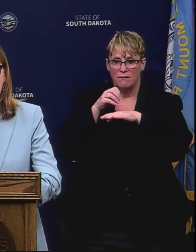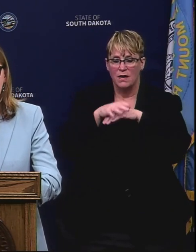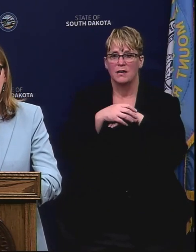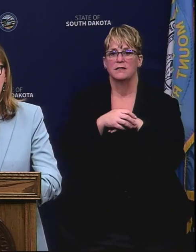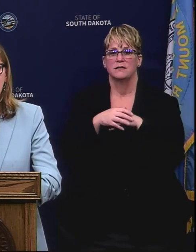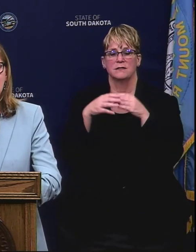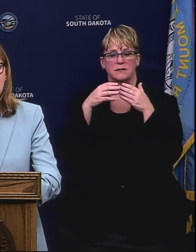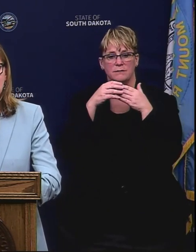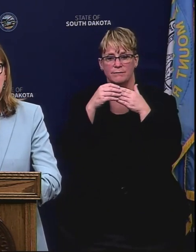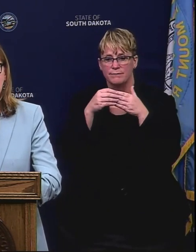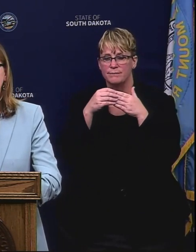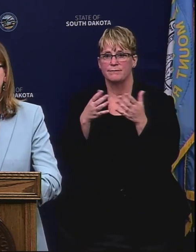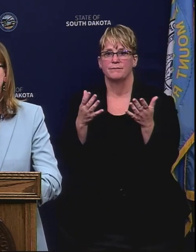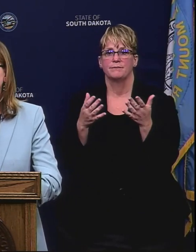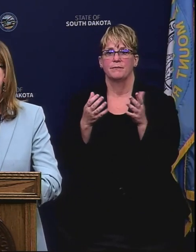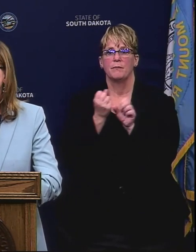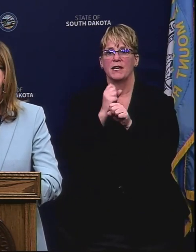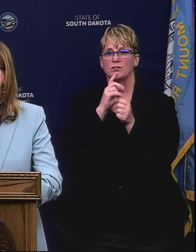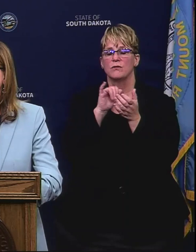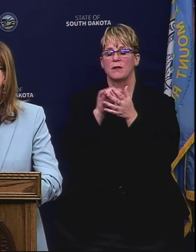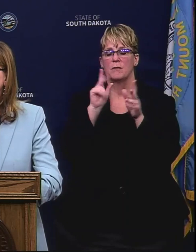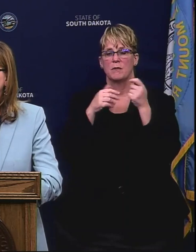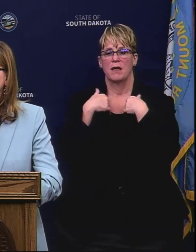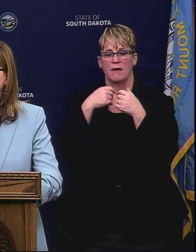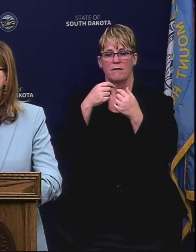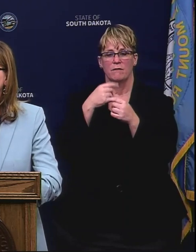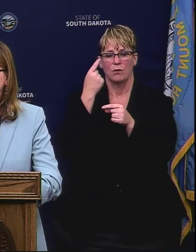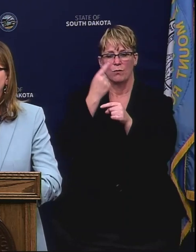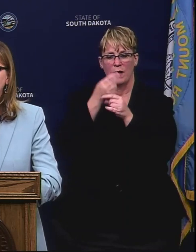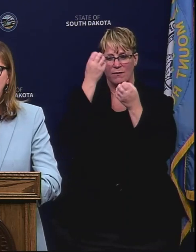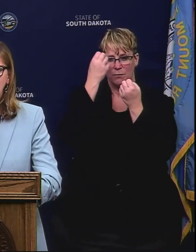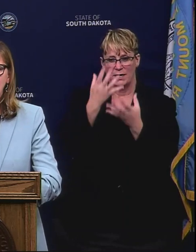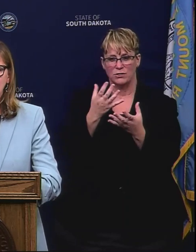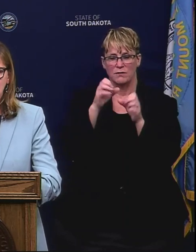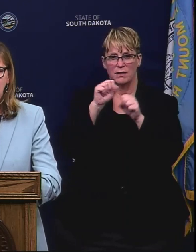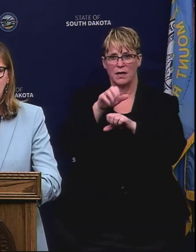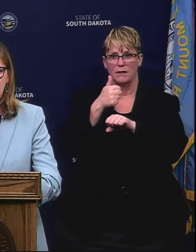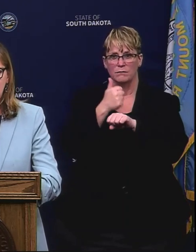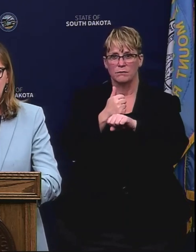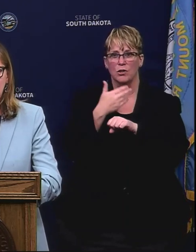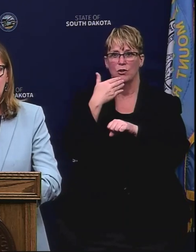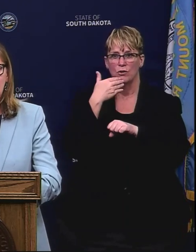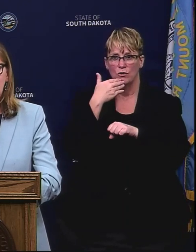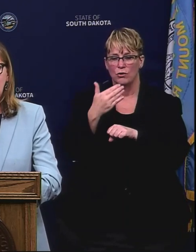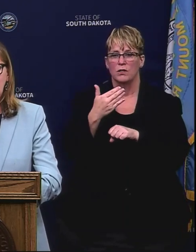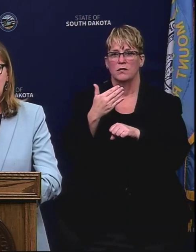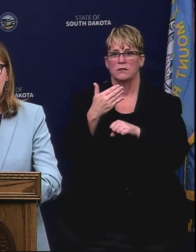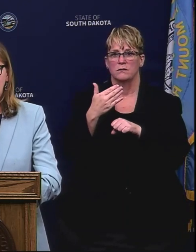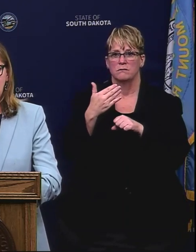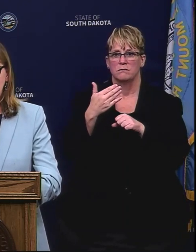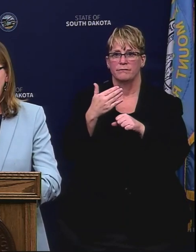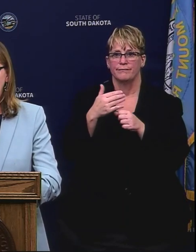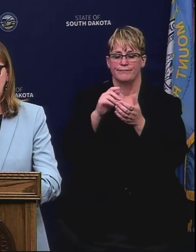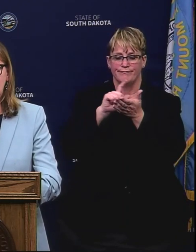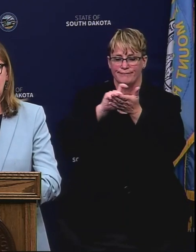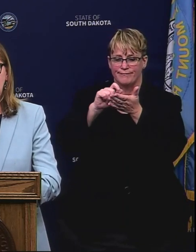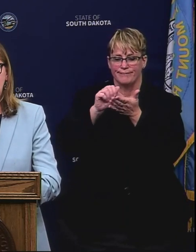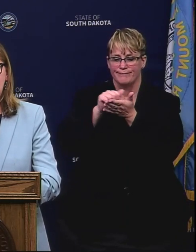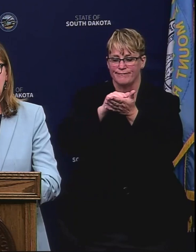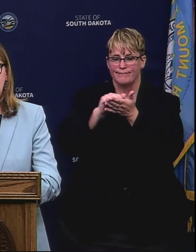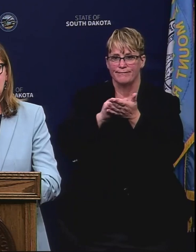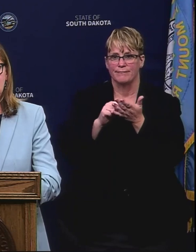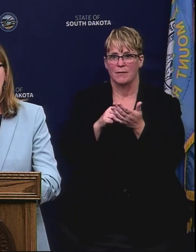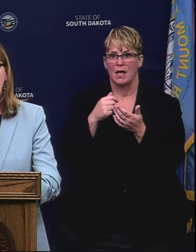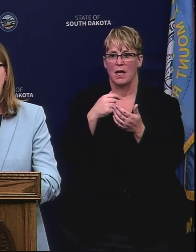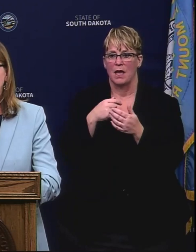provide guidance, make sure that folks have the right information and that they're able to implement good processes. And I just got an update on